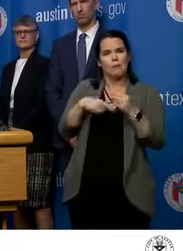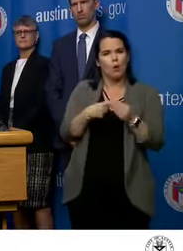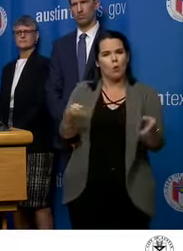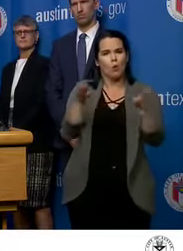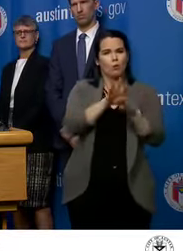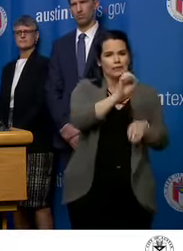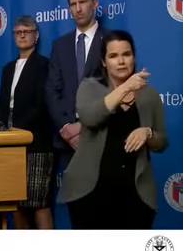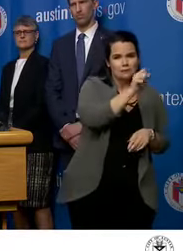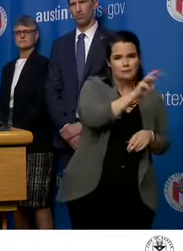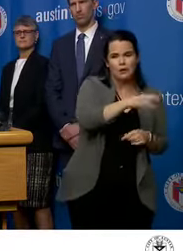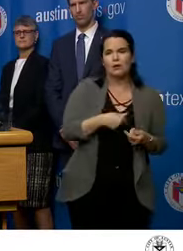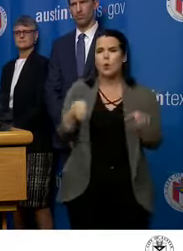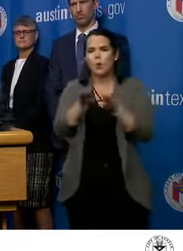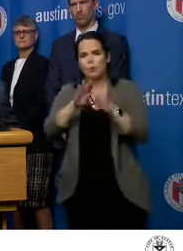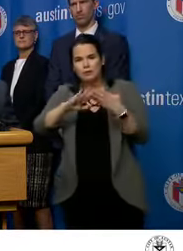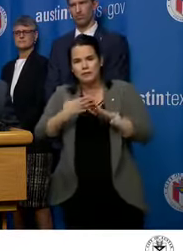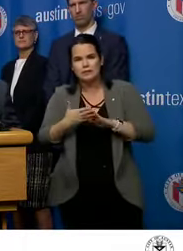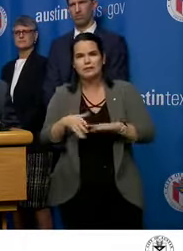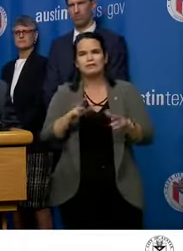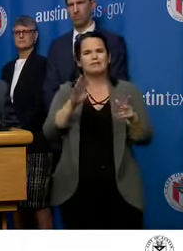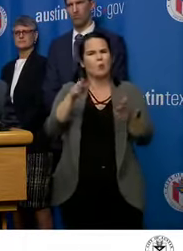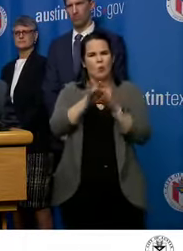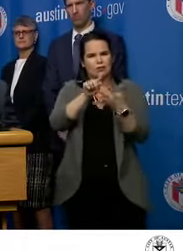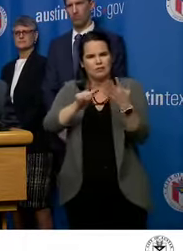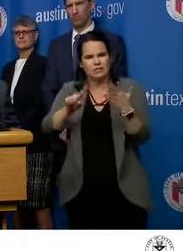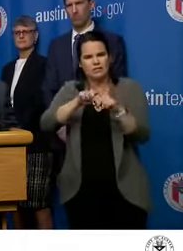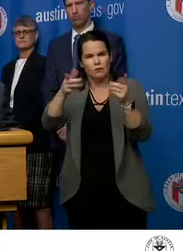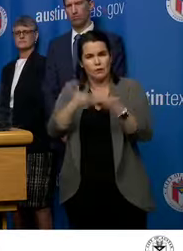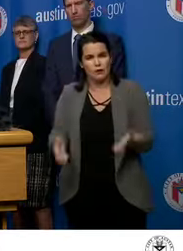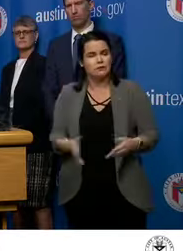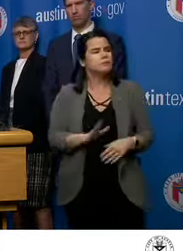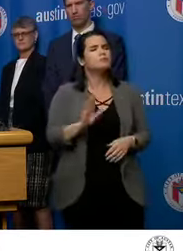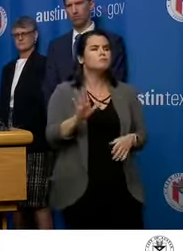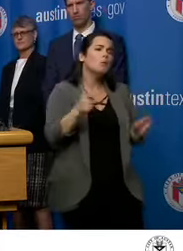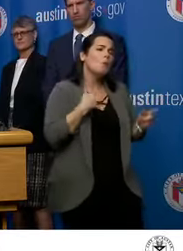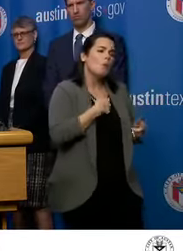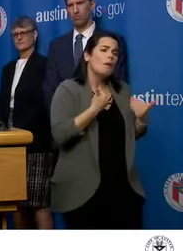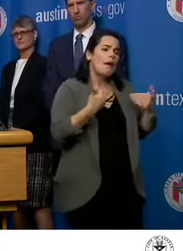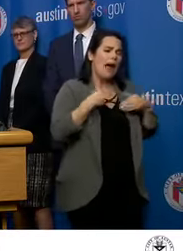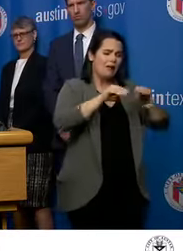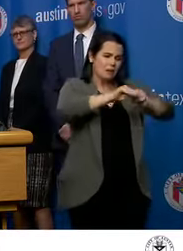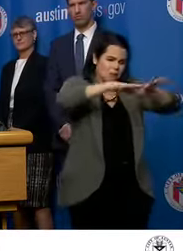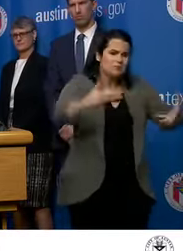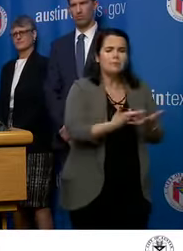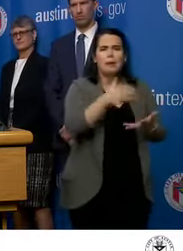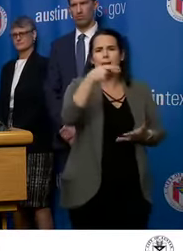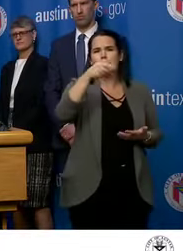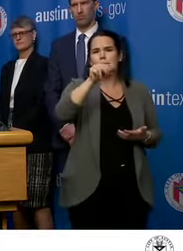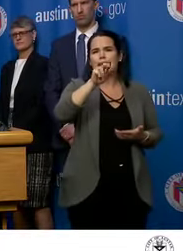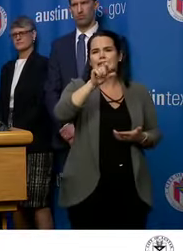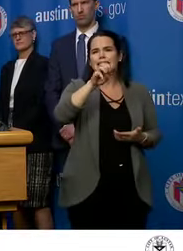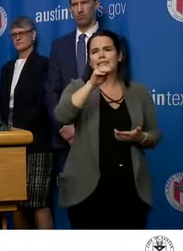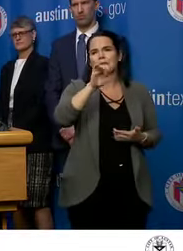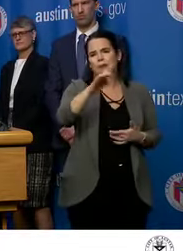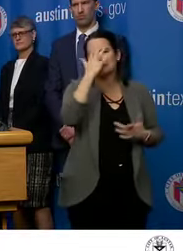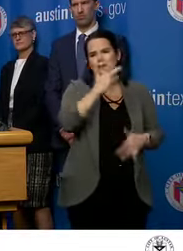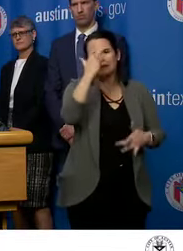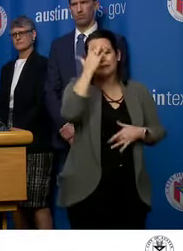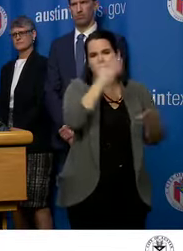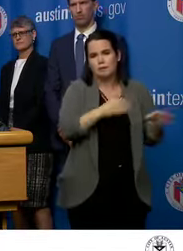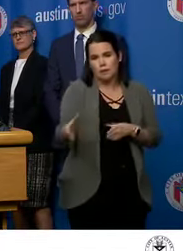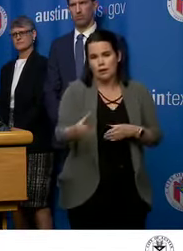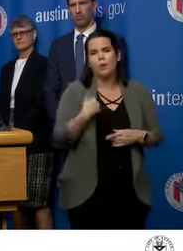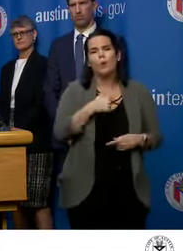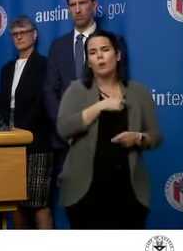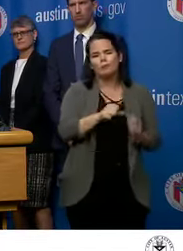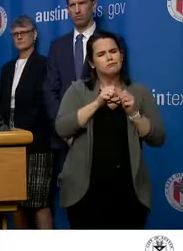so again, we have a, uh, a pandemic infectious disease plan. Uh, so that's, we're in the process of modifying it, uh, and continue modifying as we